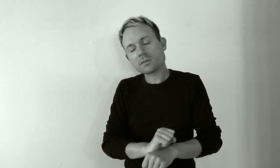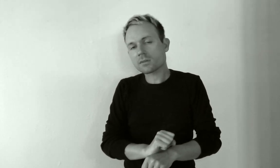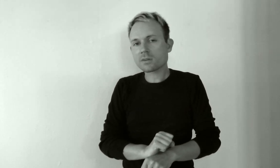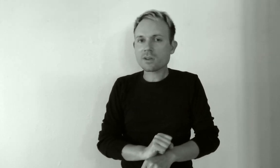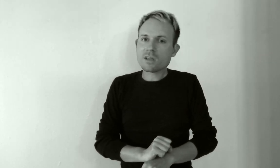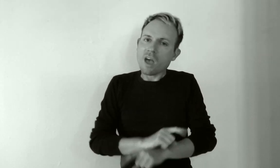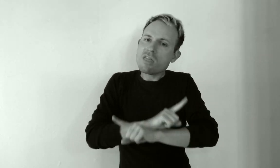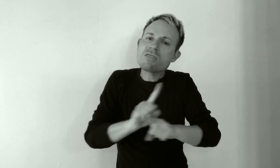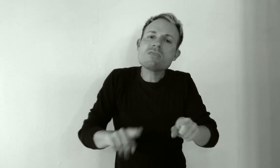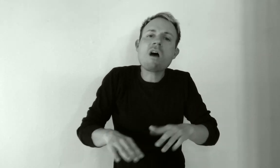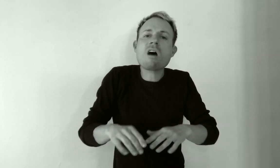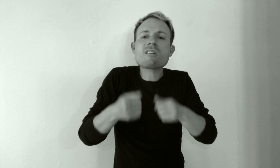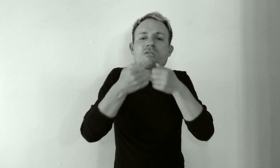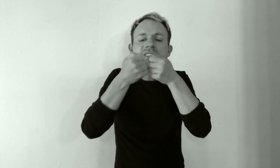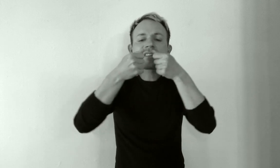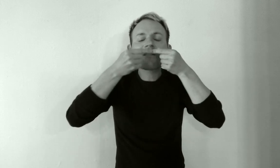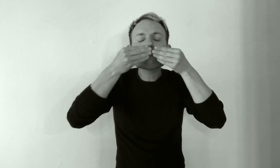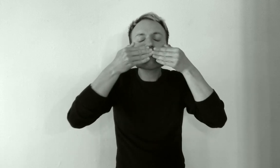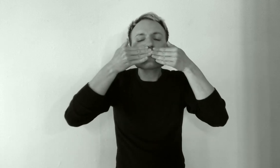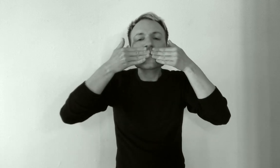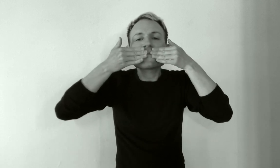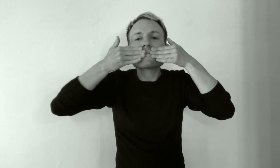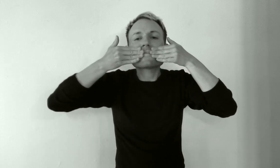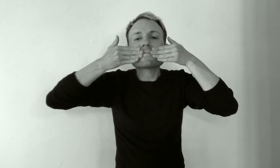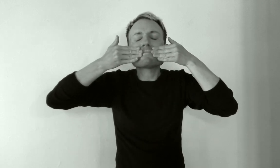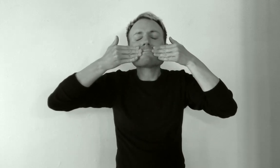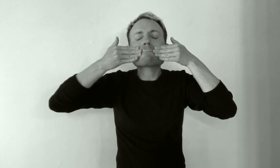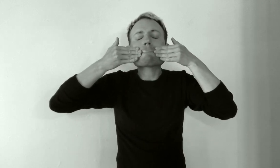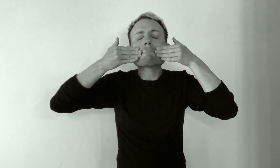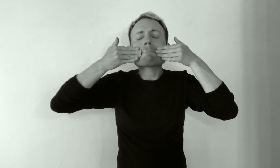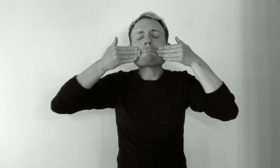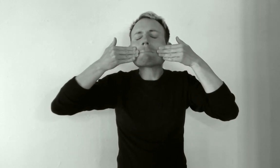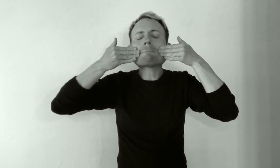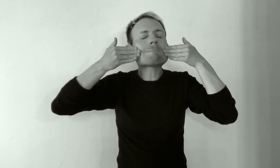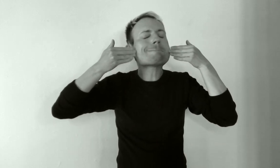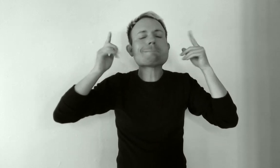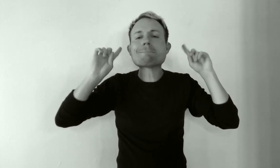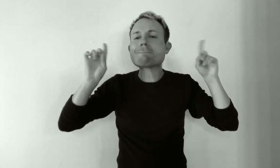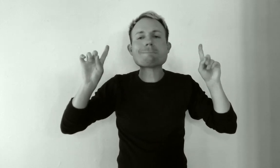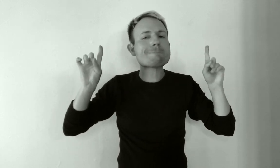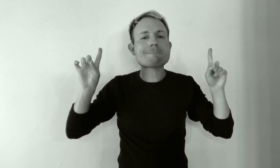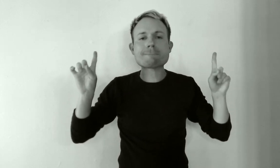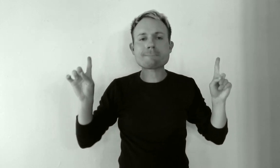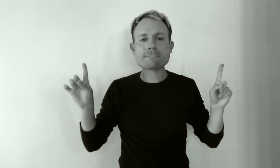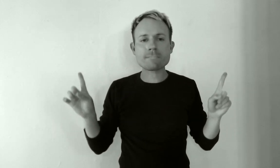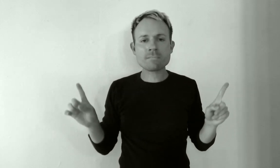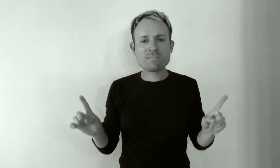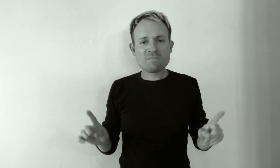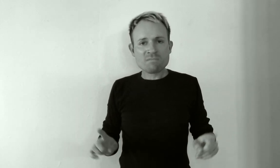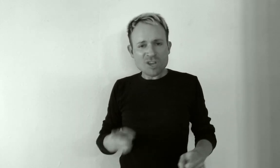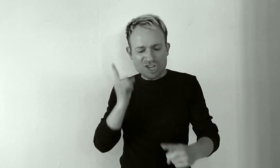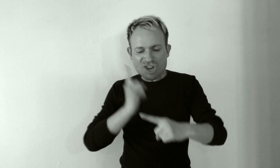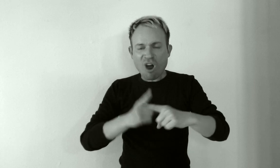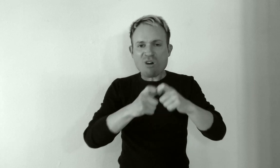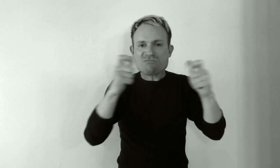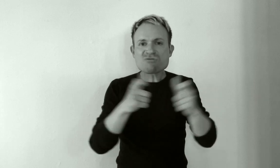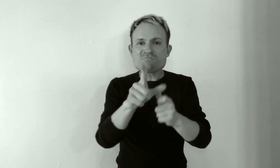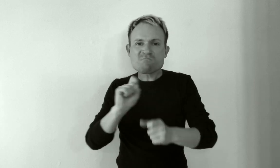There's not enough tape to shut this mouth The stones you throw